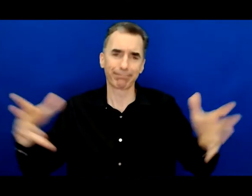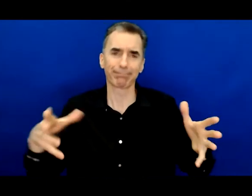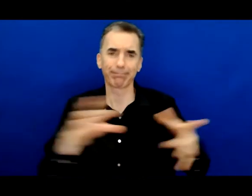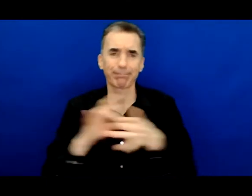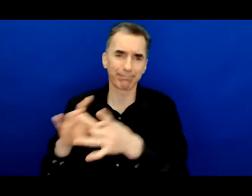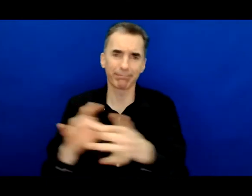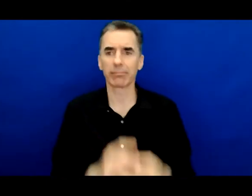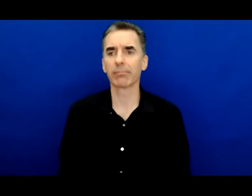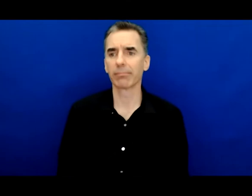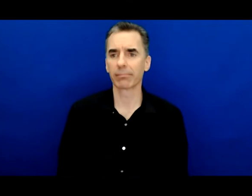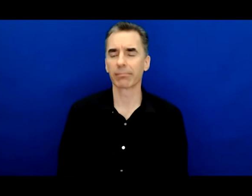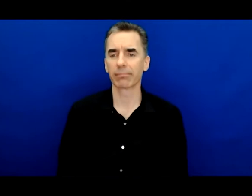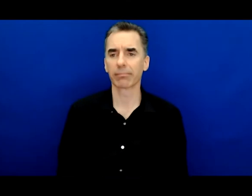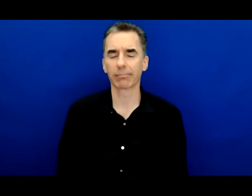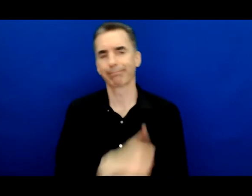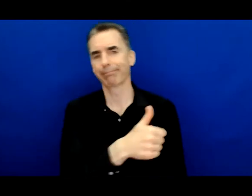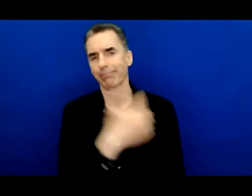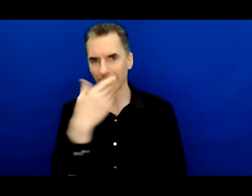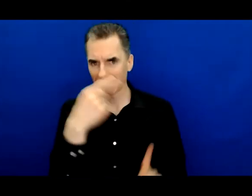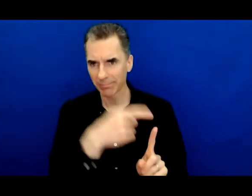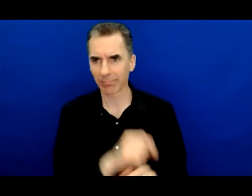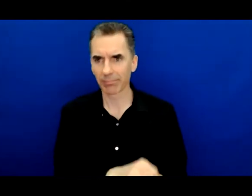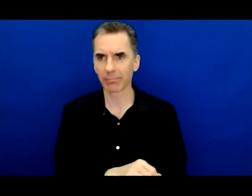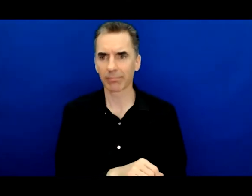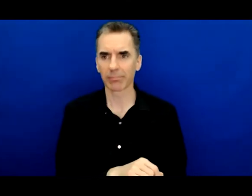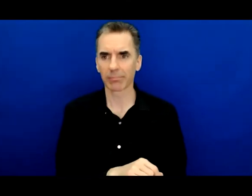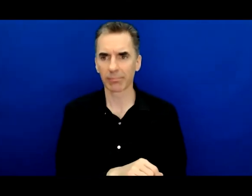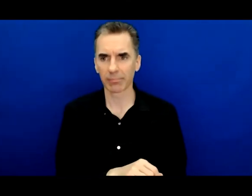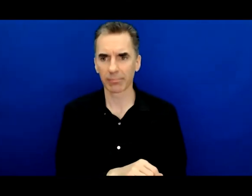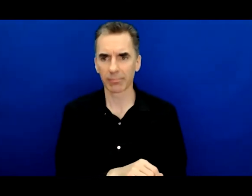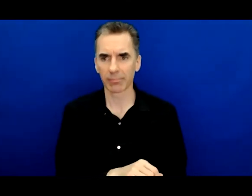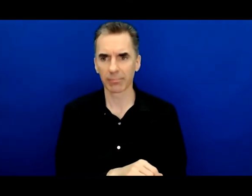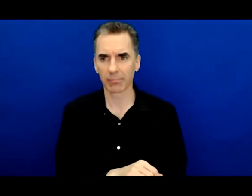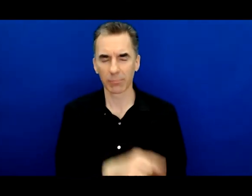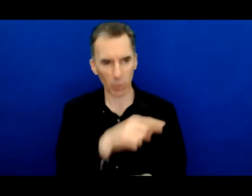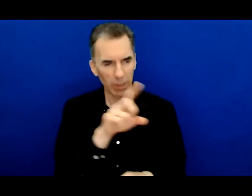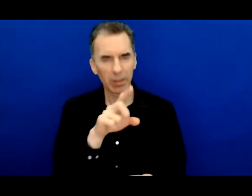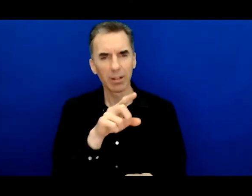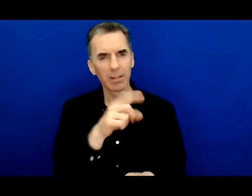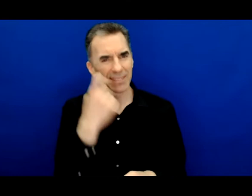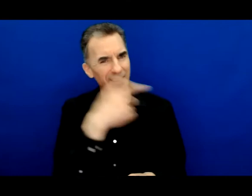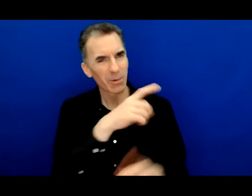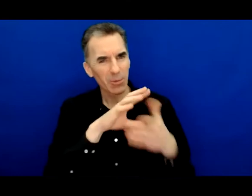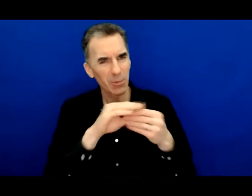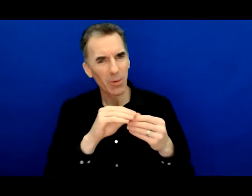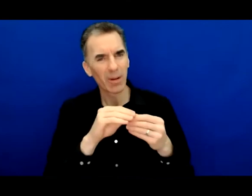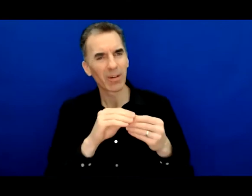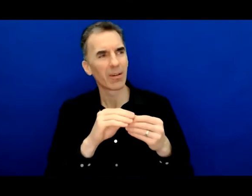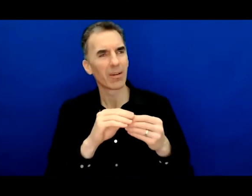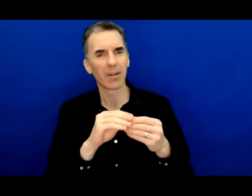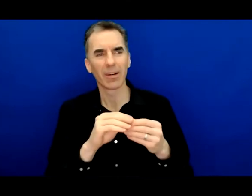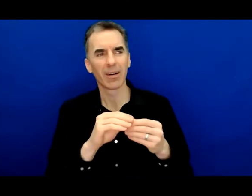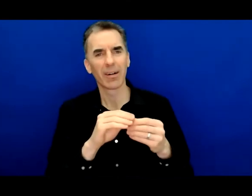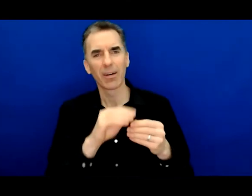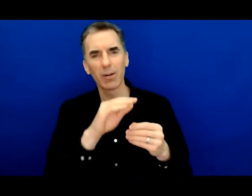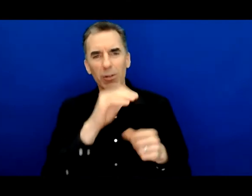no doubt no about it and thank you for just you know sharing more about your siblings and your family in general and trusting in